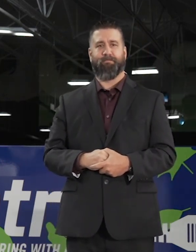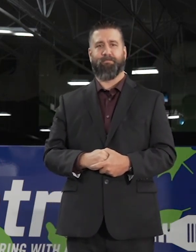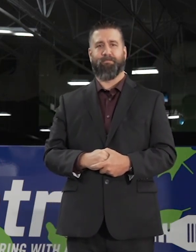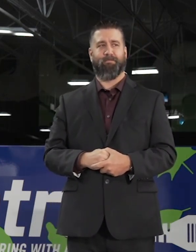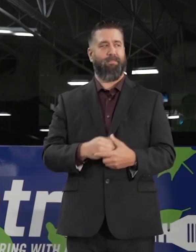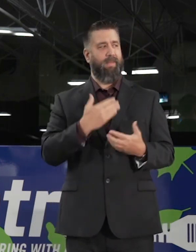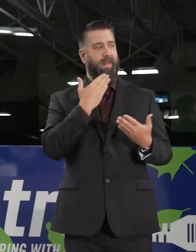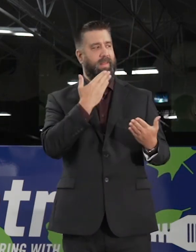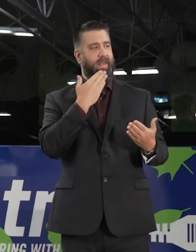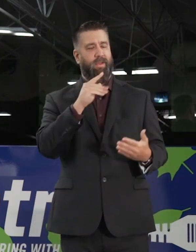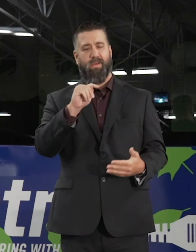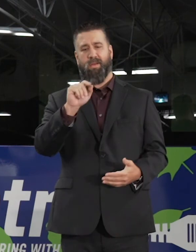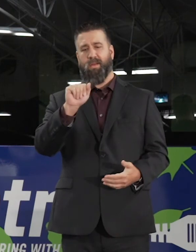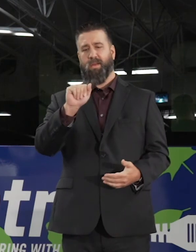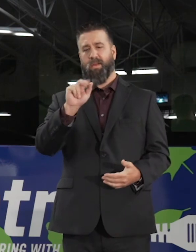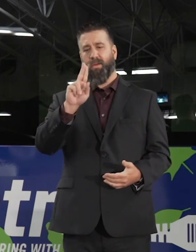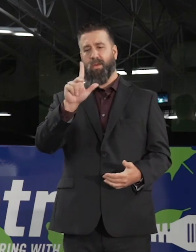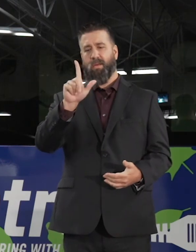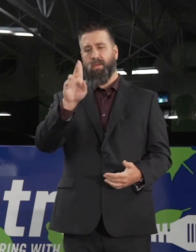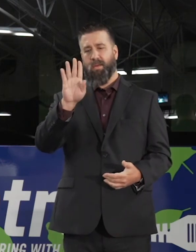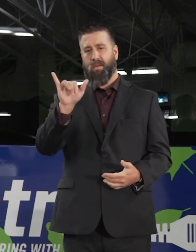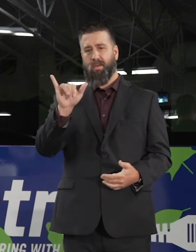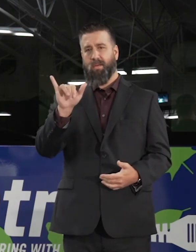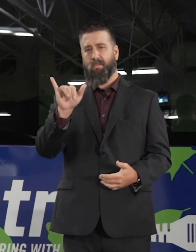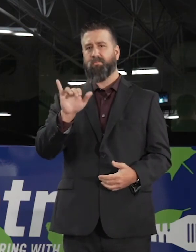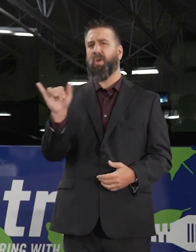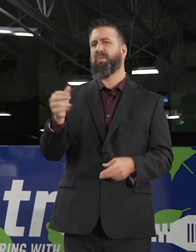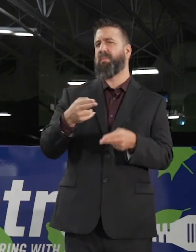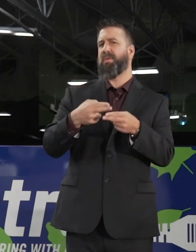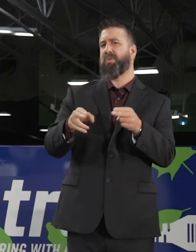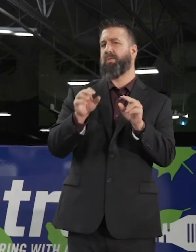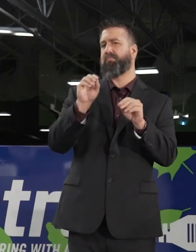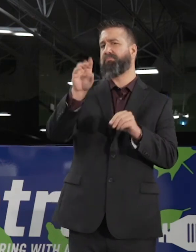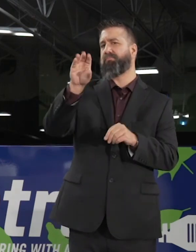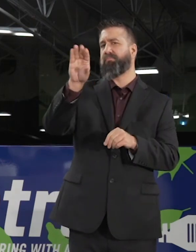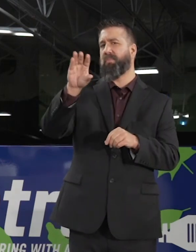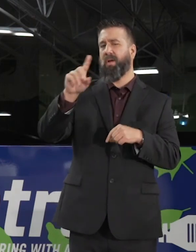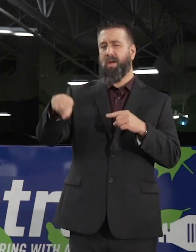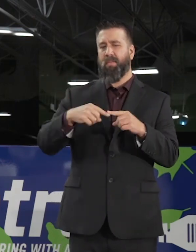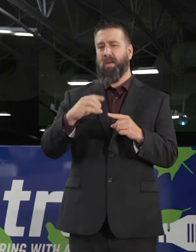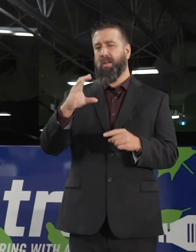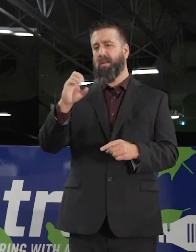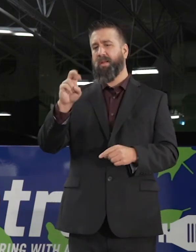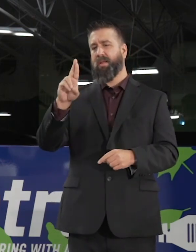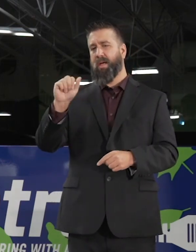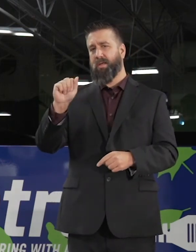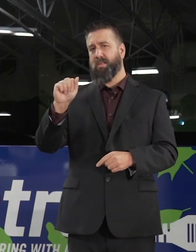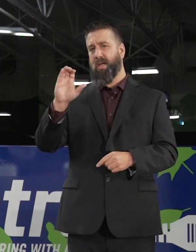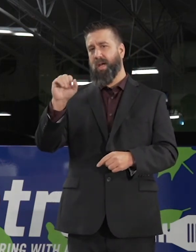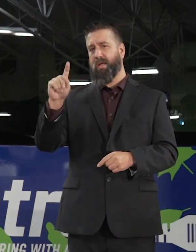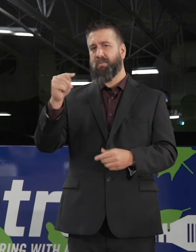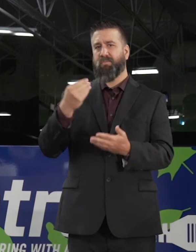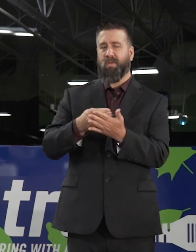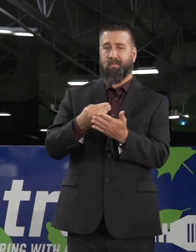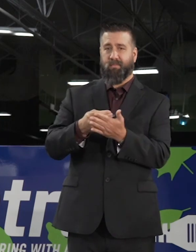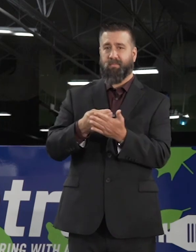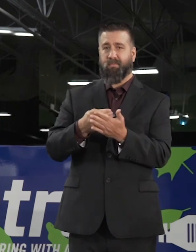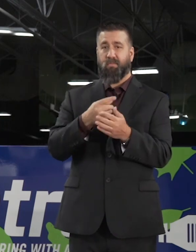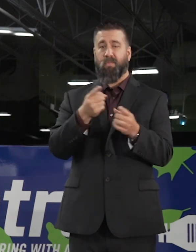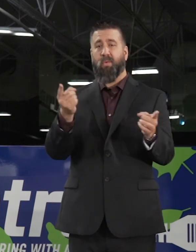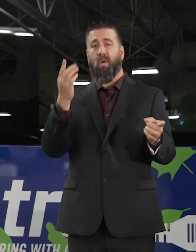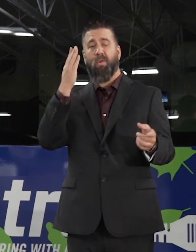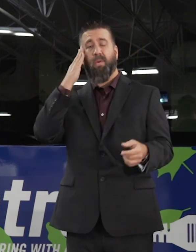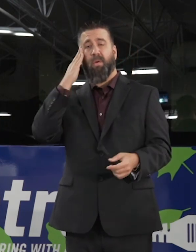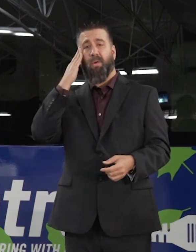Thank you, Toby. A quick update on the County Cares Act funding. As many of you know,